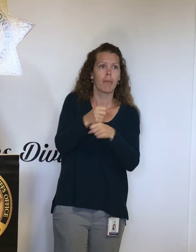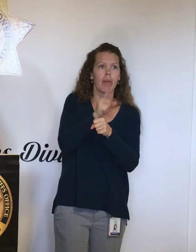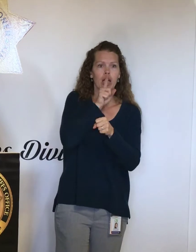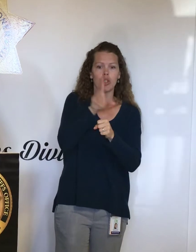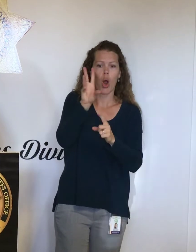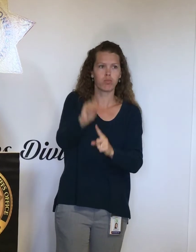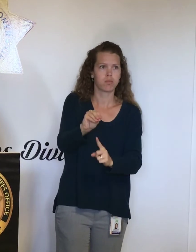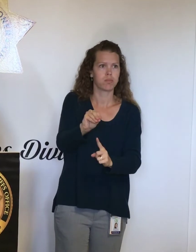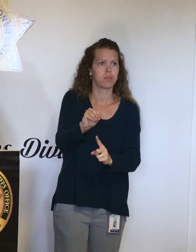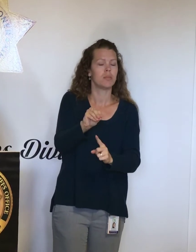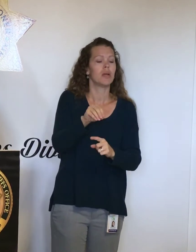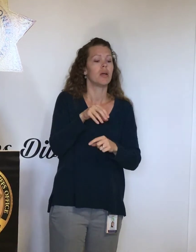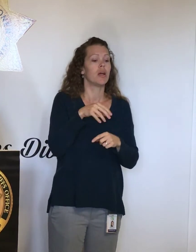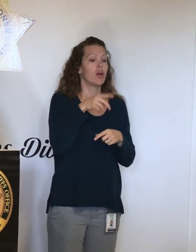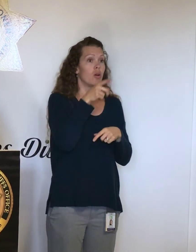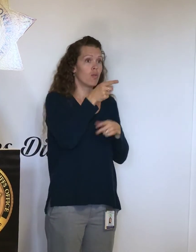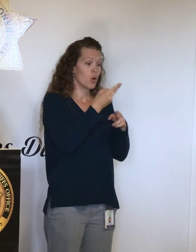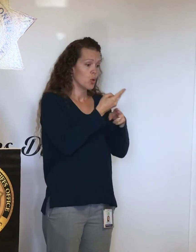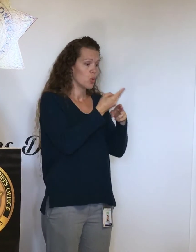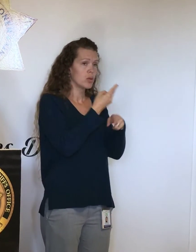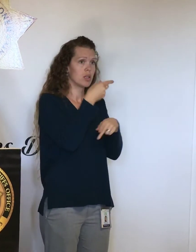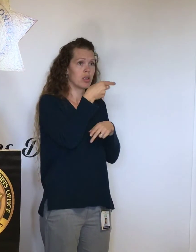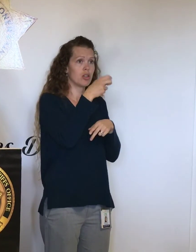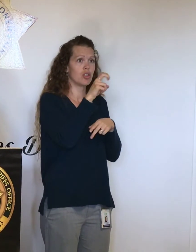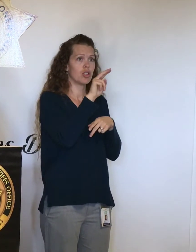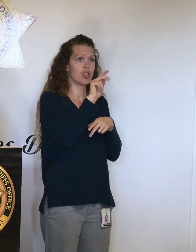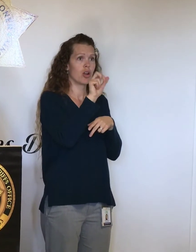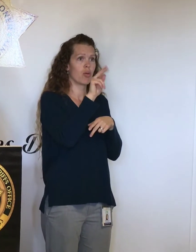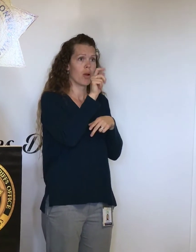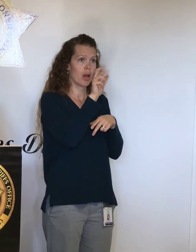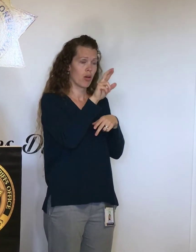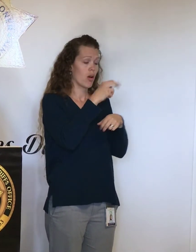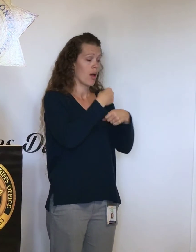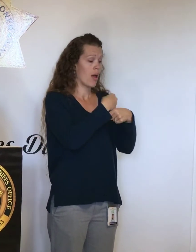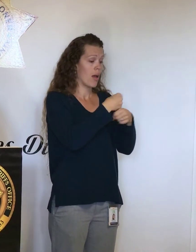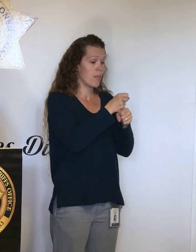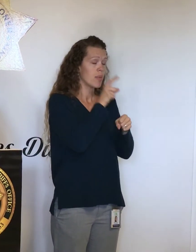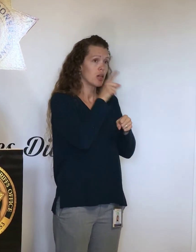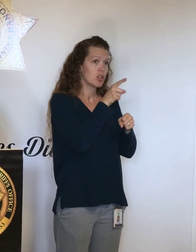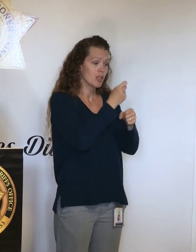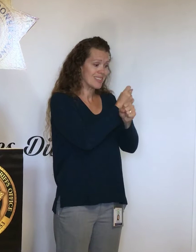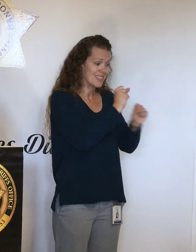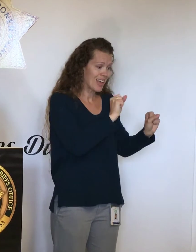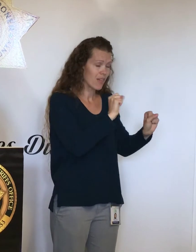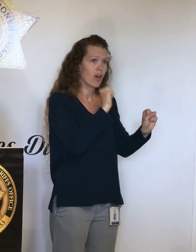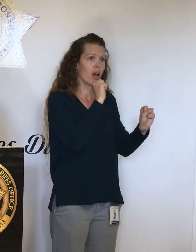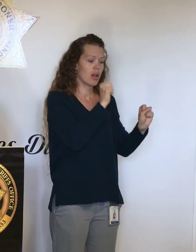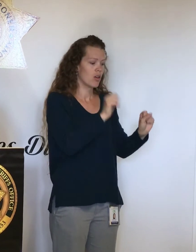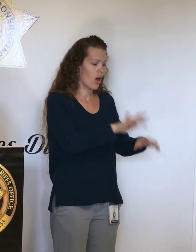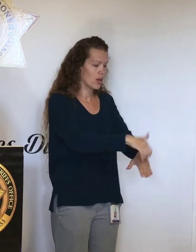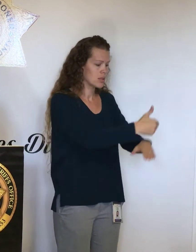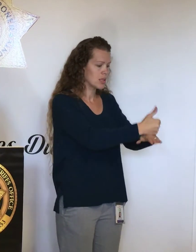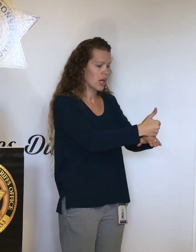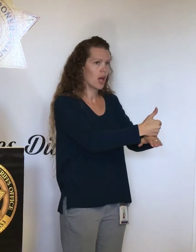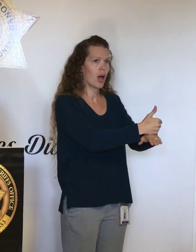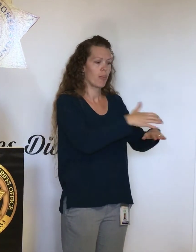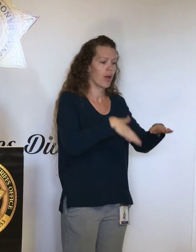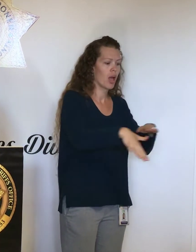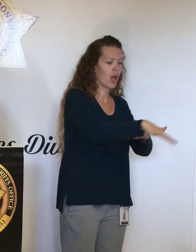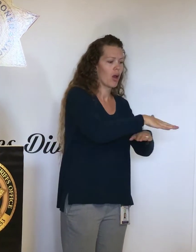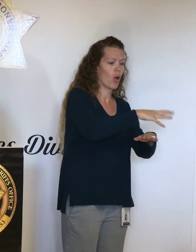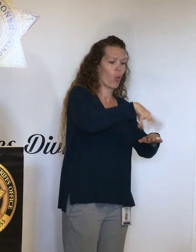out. If you are operating with a generator, you're exercising safe practices, such as making sure that it's not operating in an area where you would see carbon